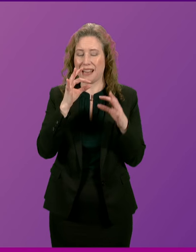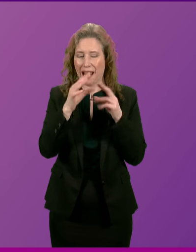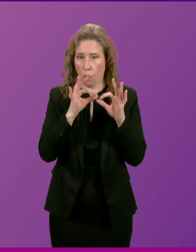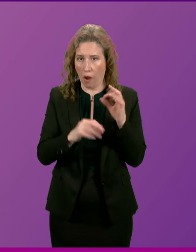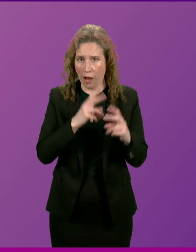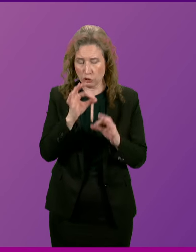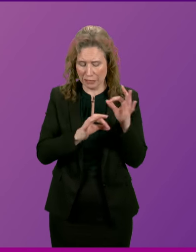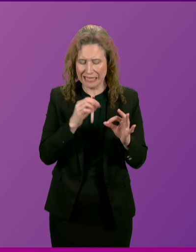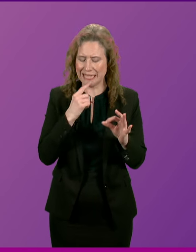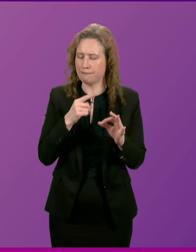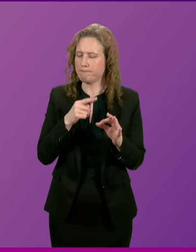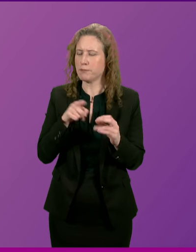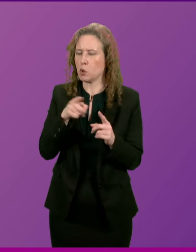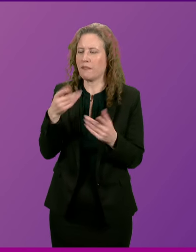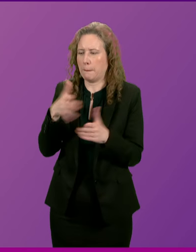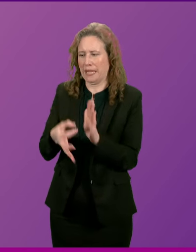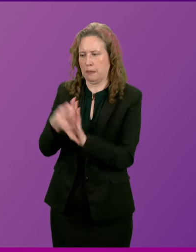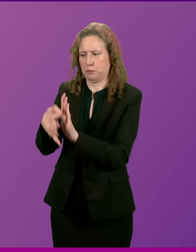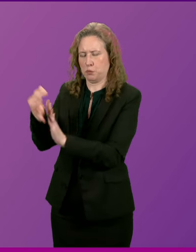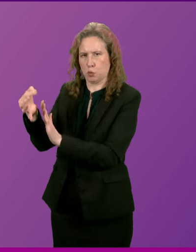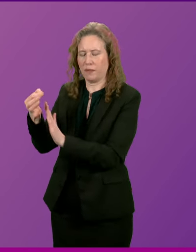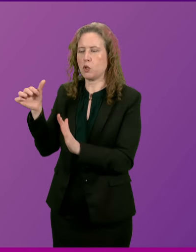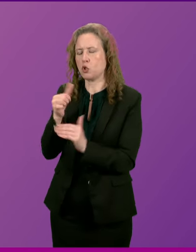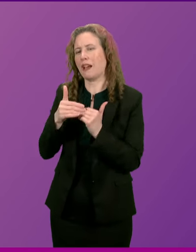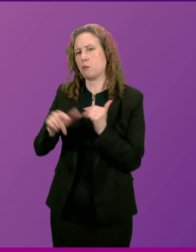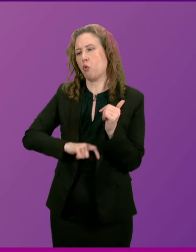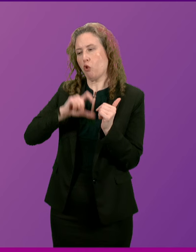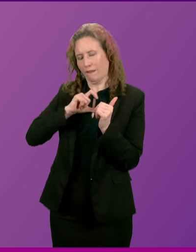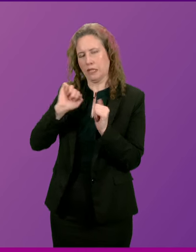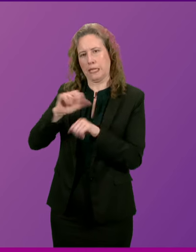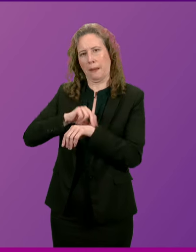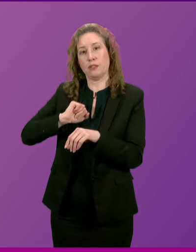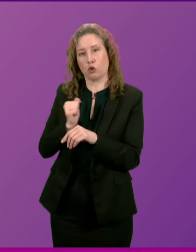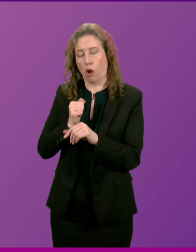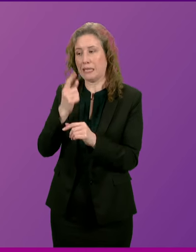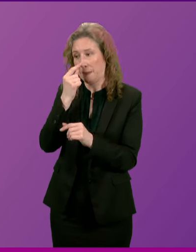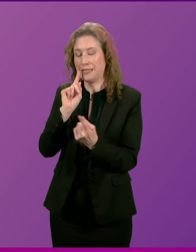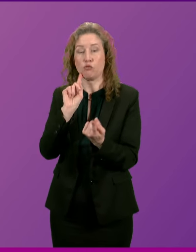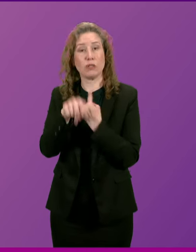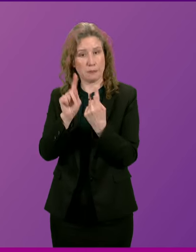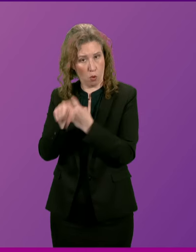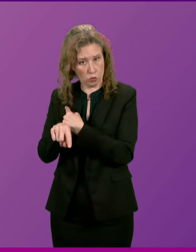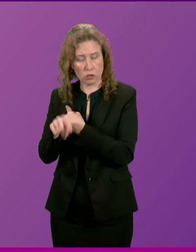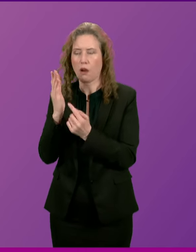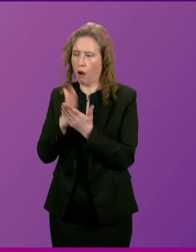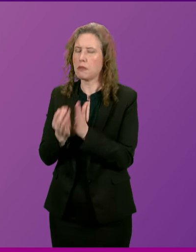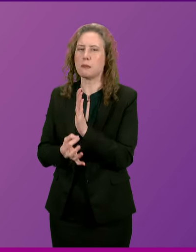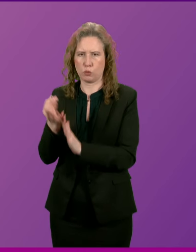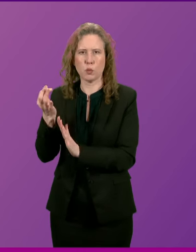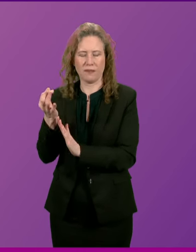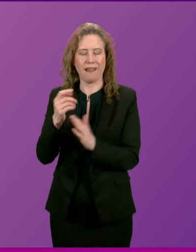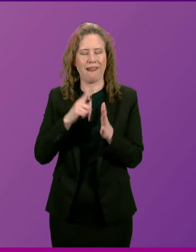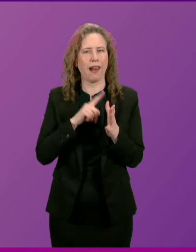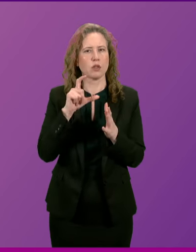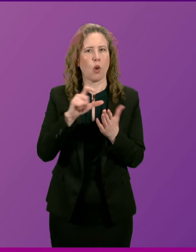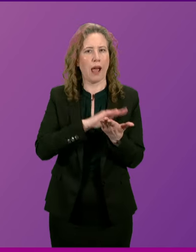been learned and that the public should have confidence in Police Scotland's ability to respond to the calls made. Alex Cole-Hamilton has